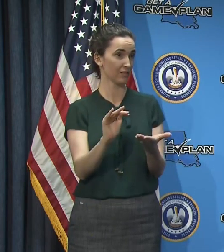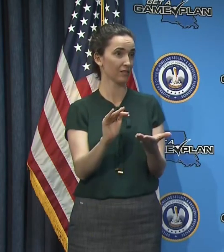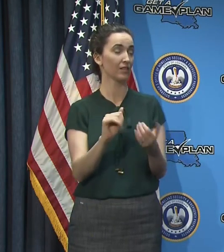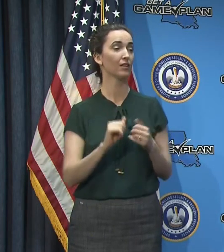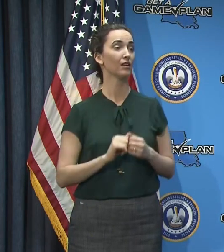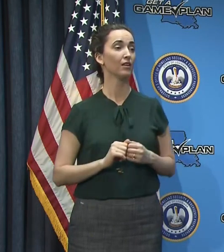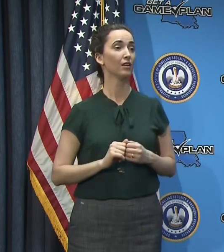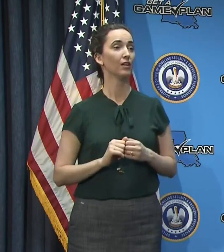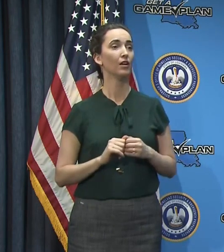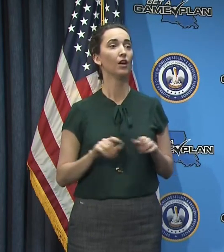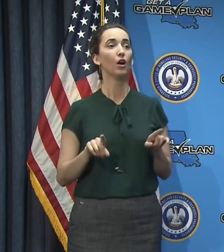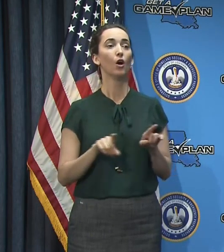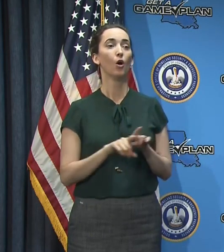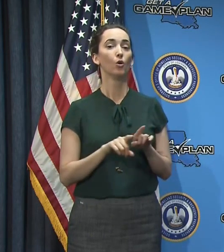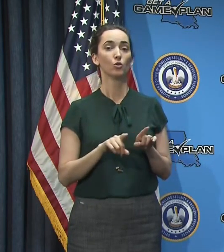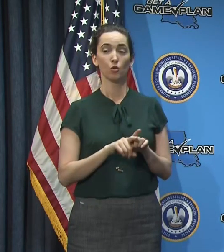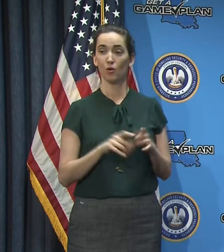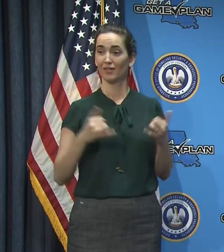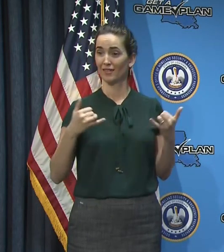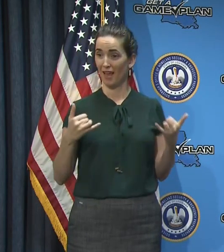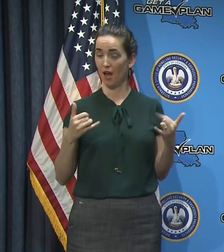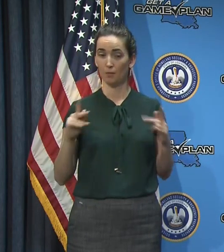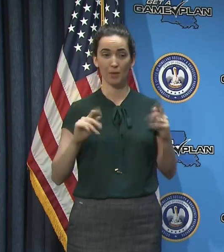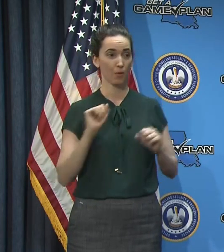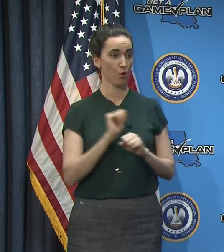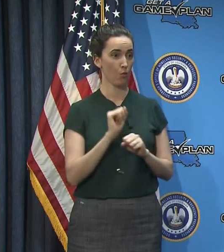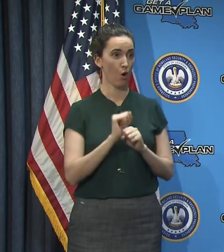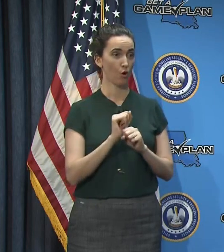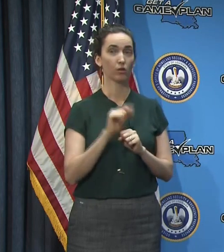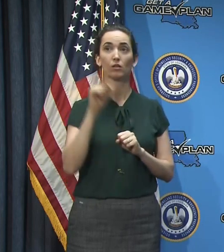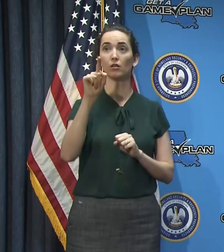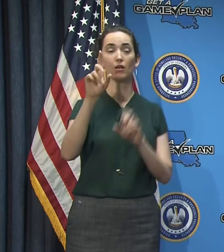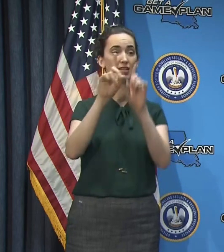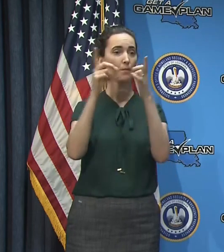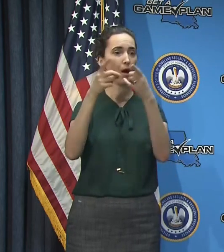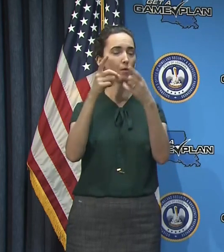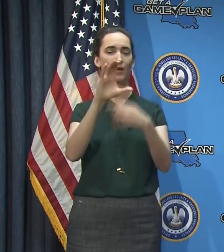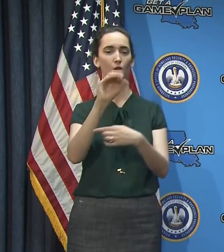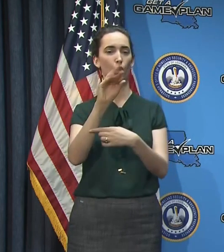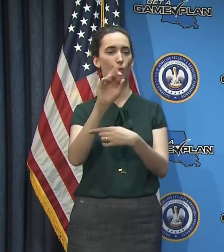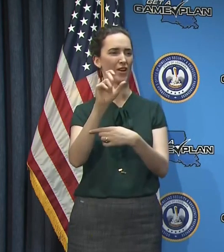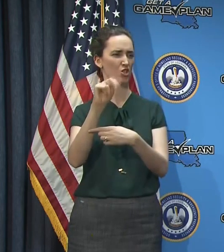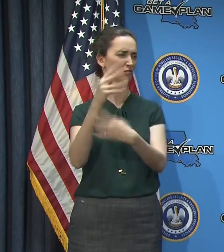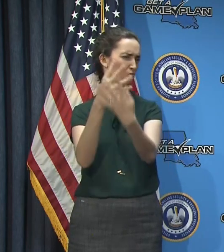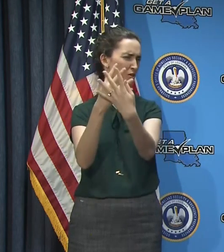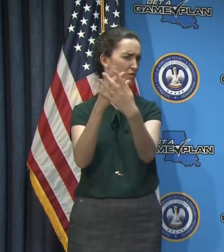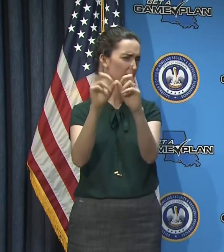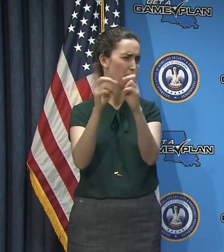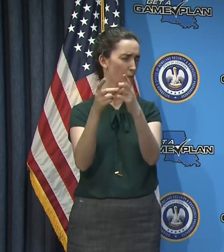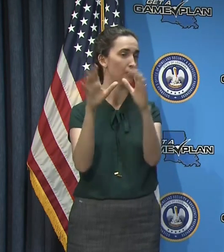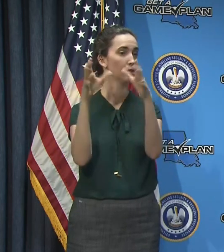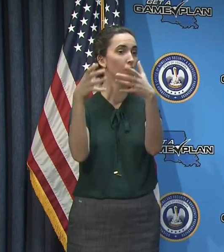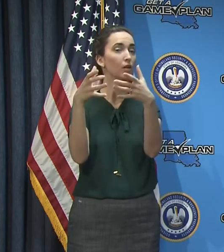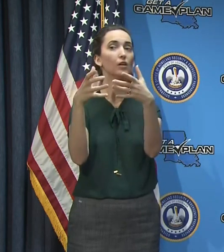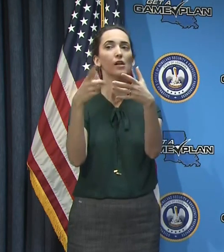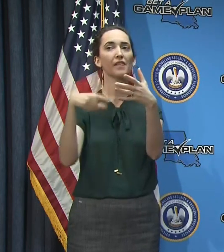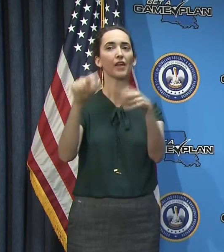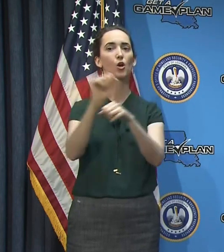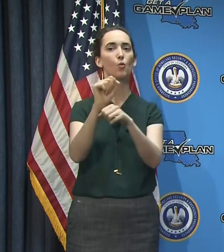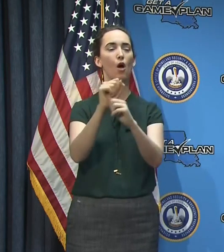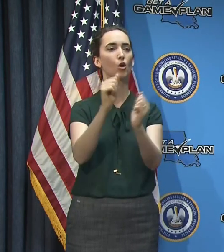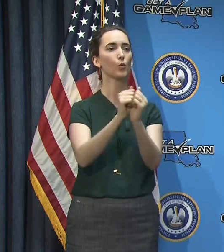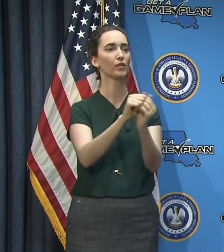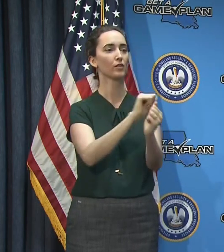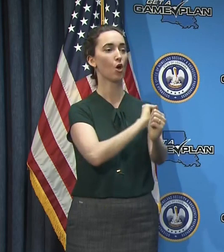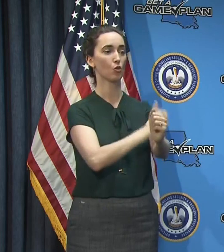we have, uh, an effort underway in the Department of Corrections, uh, to work, uh, with some authority that the